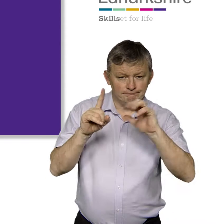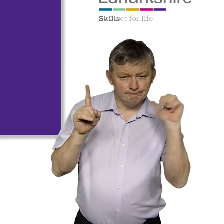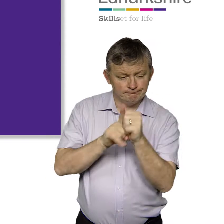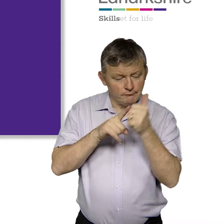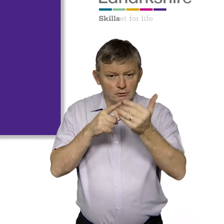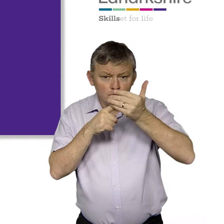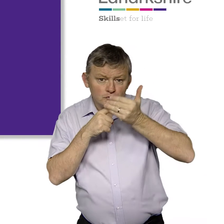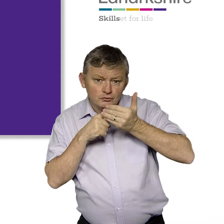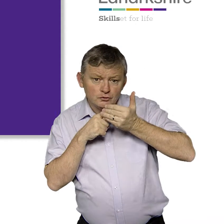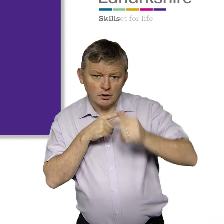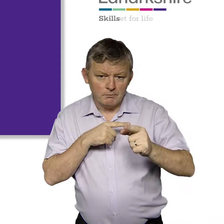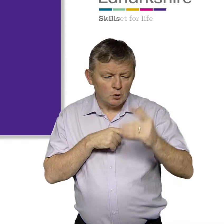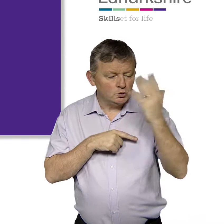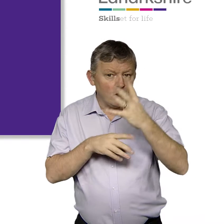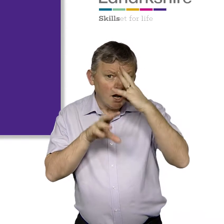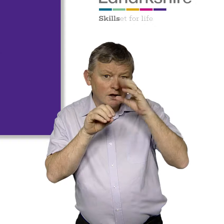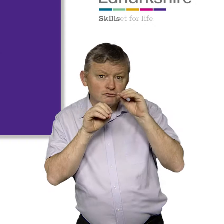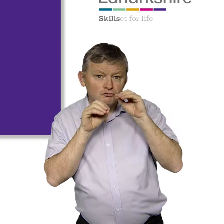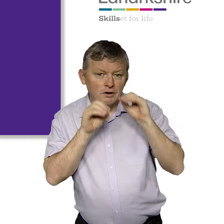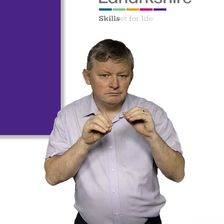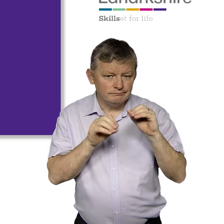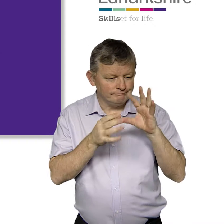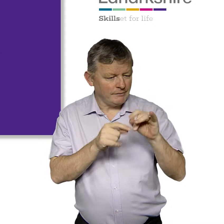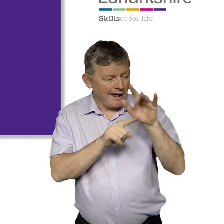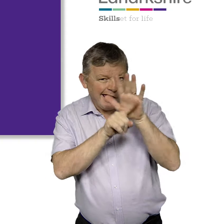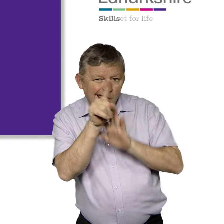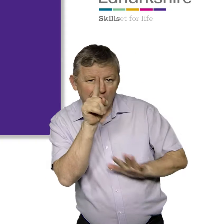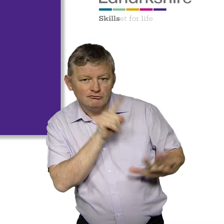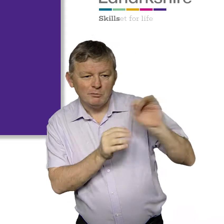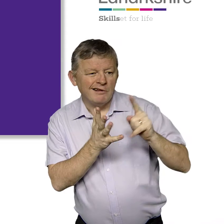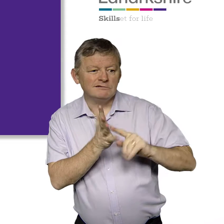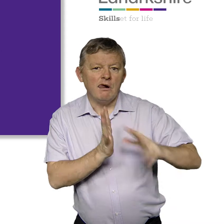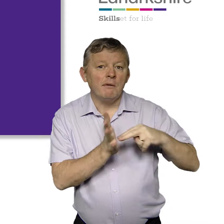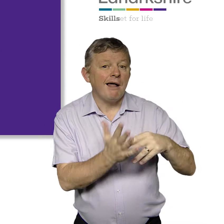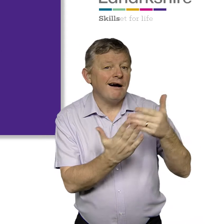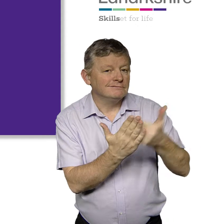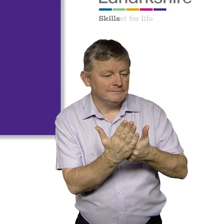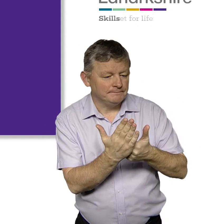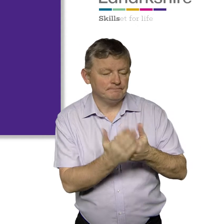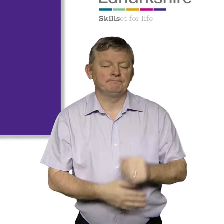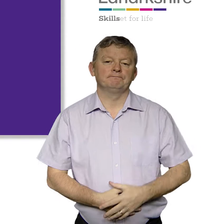We share the long-term goal for post-school education, set out in the BSL National Plan,